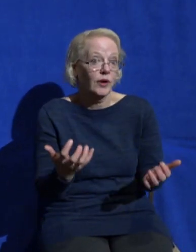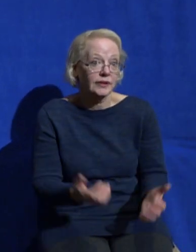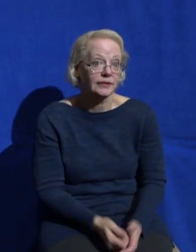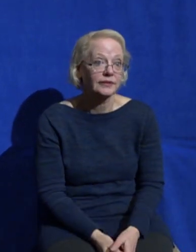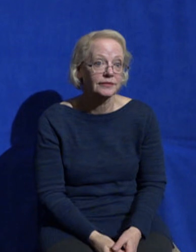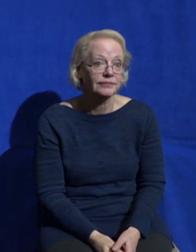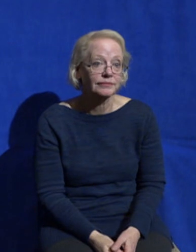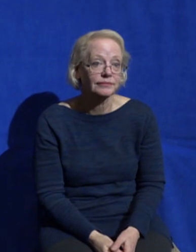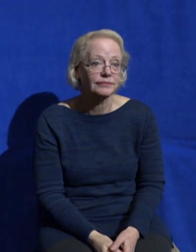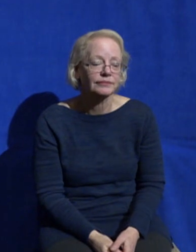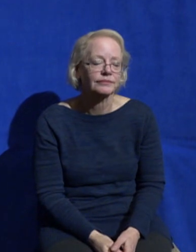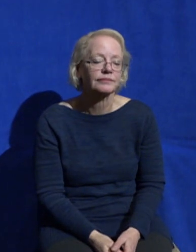and also more courage